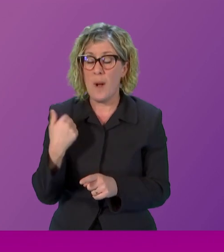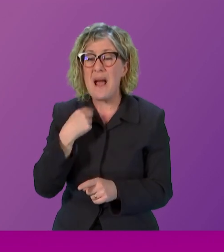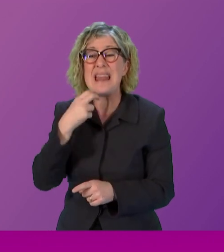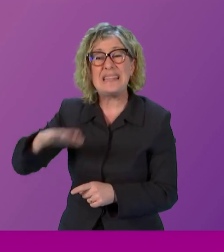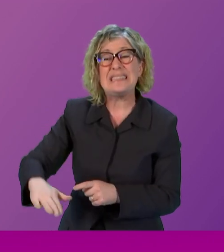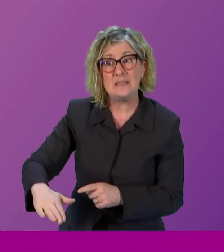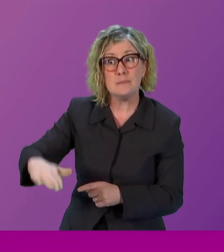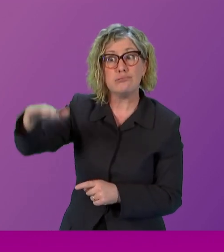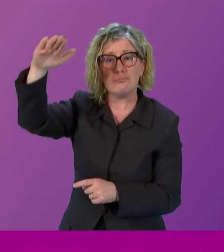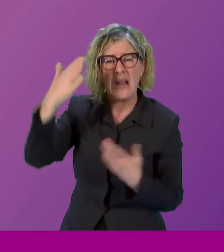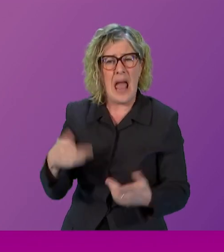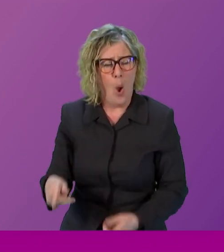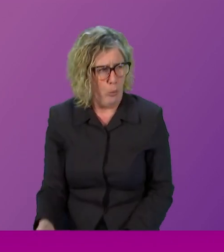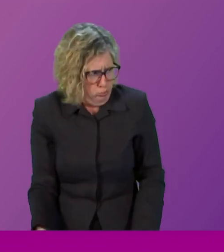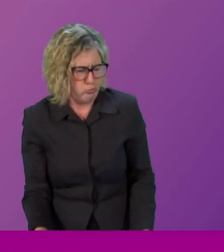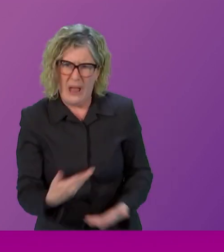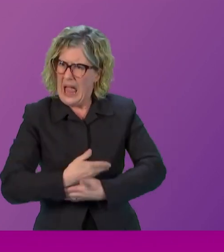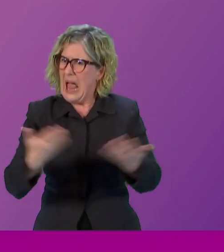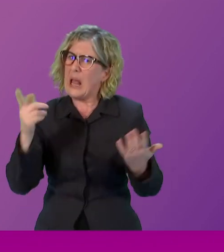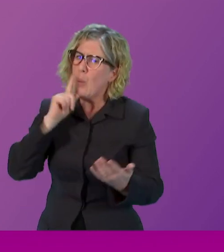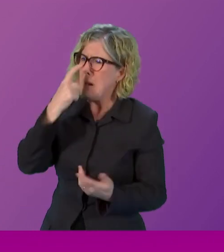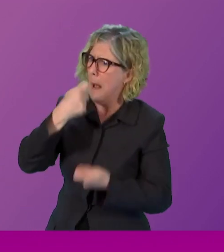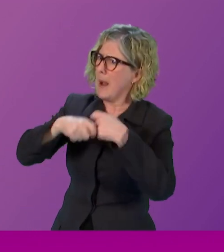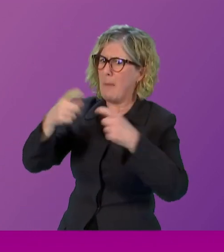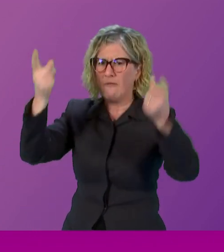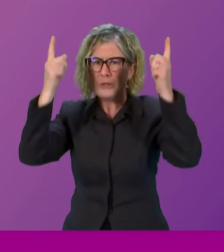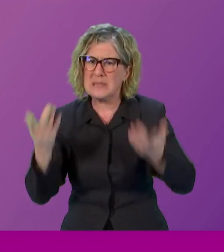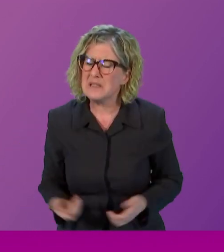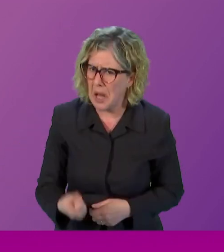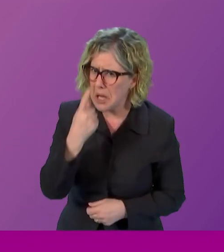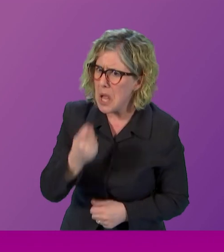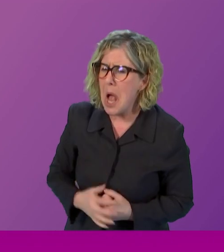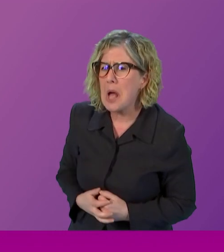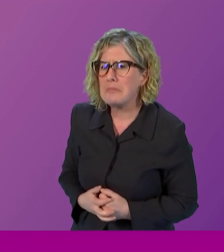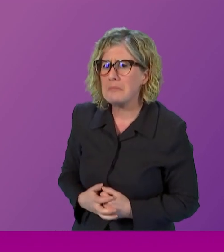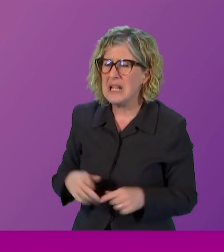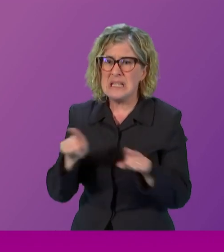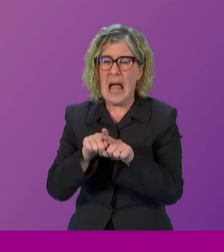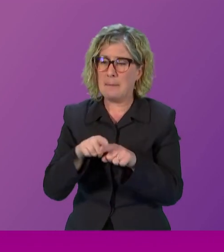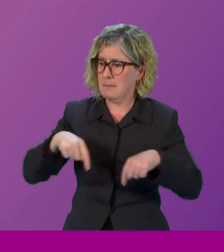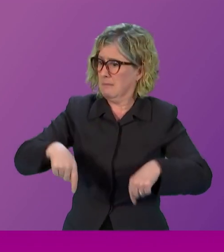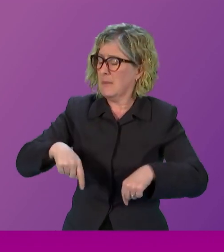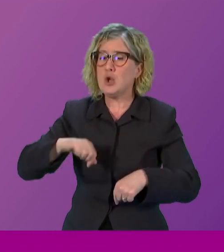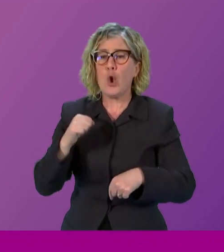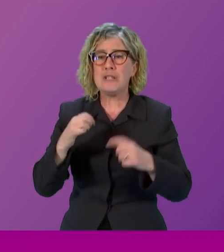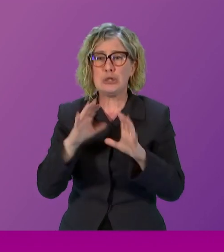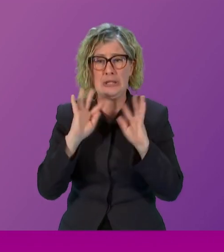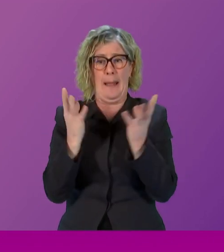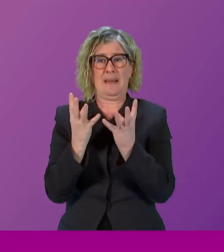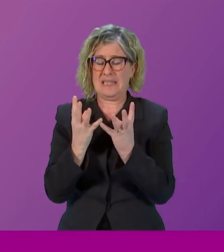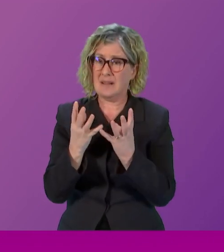be the first minister of the country the Scottish cabinet has been gender balanced since 2014